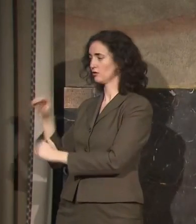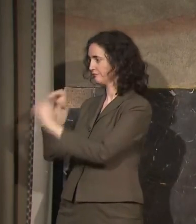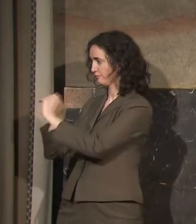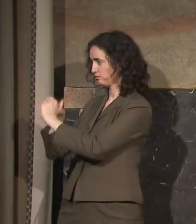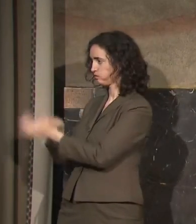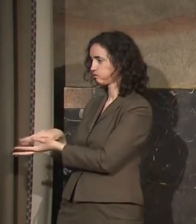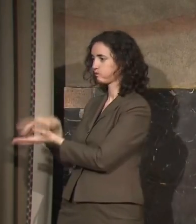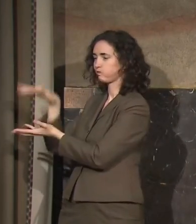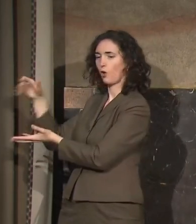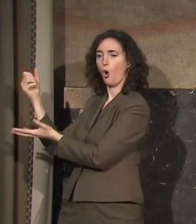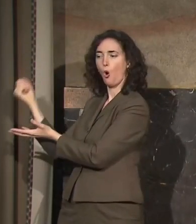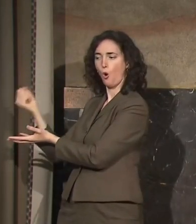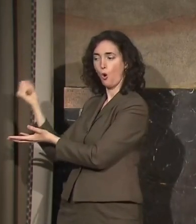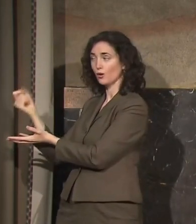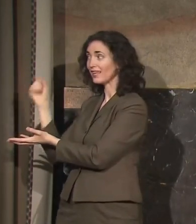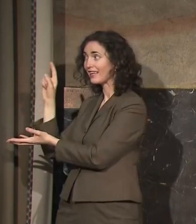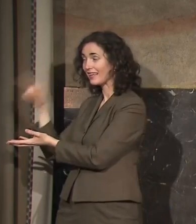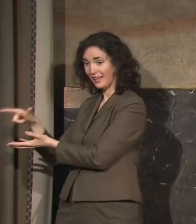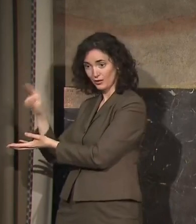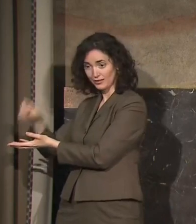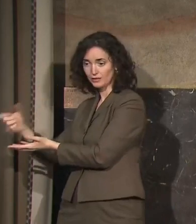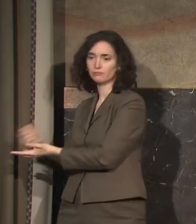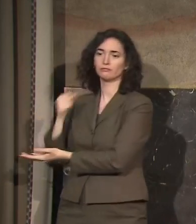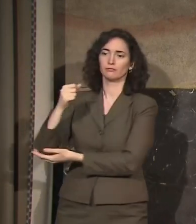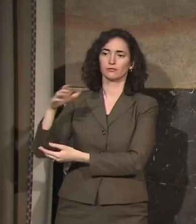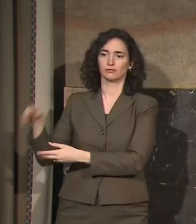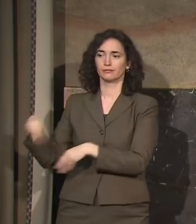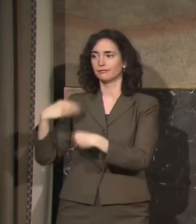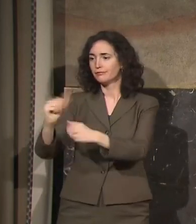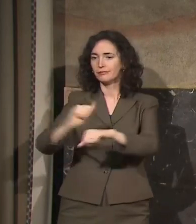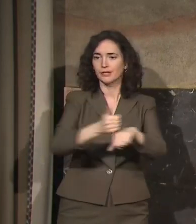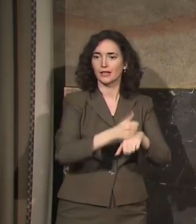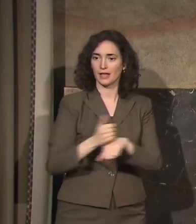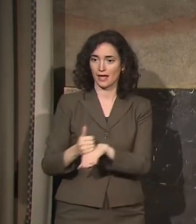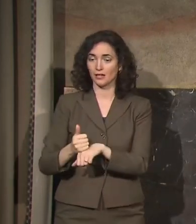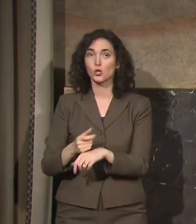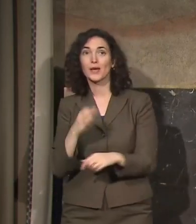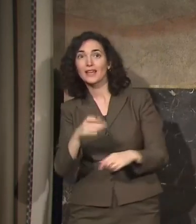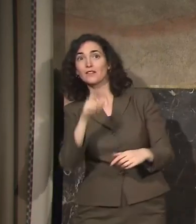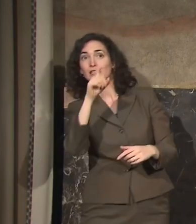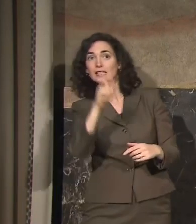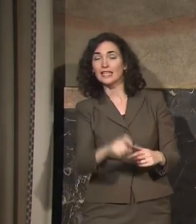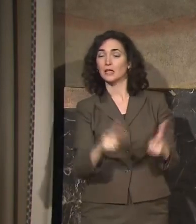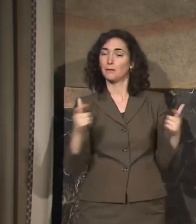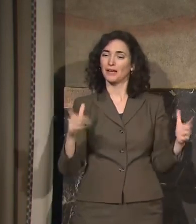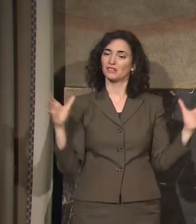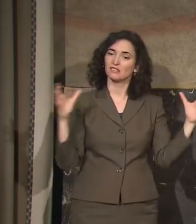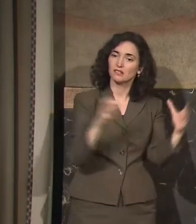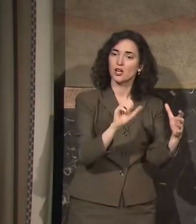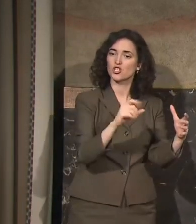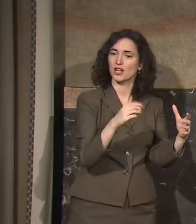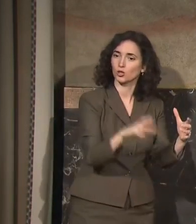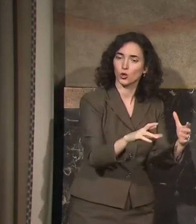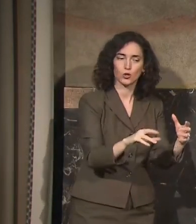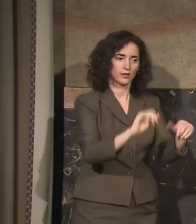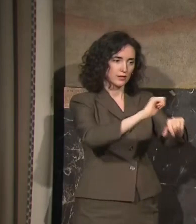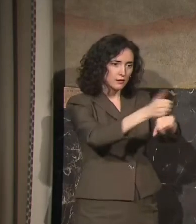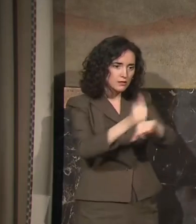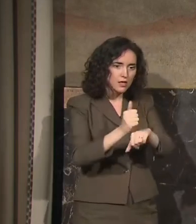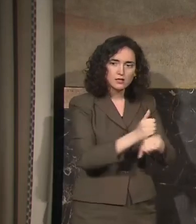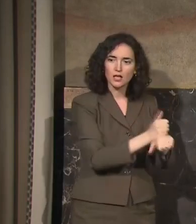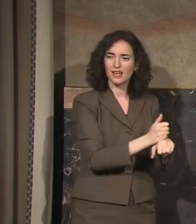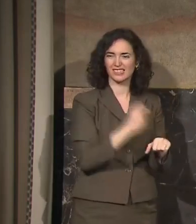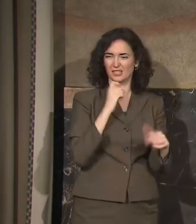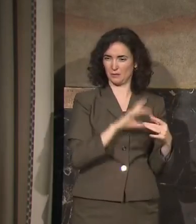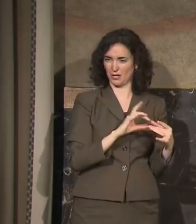have tremendous flexibility to meet the needs as they arise, either with congregant sheltering in the fashion that I just mentioned,